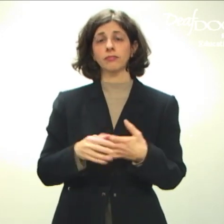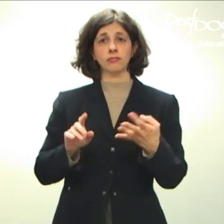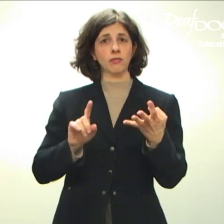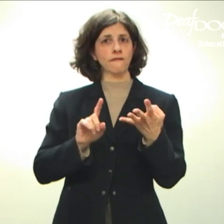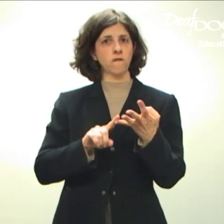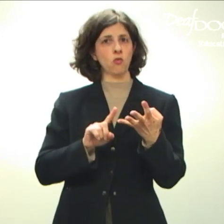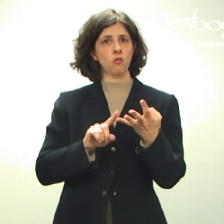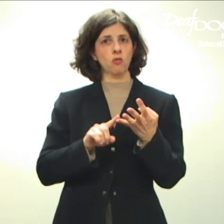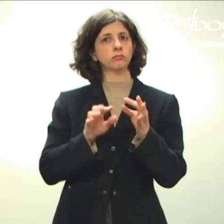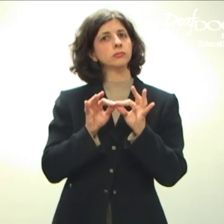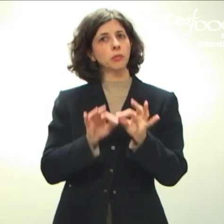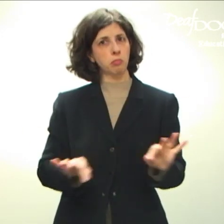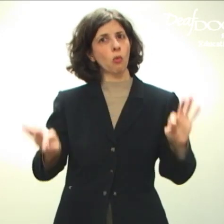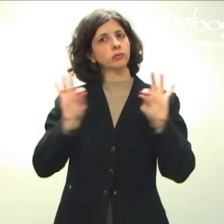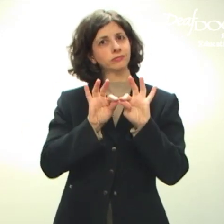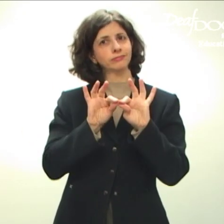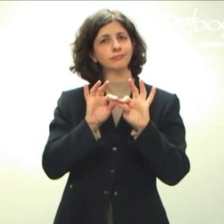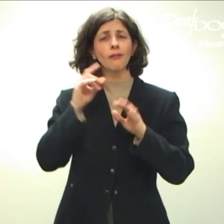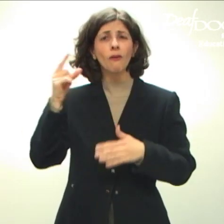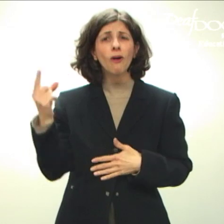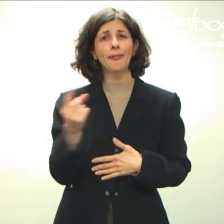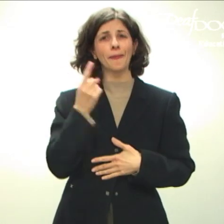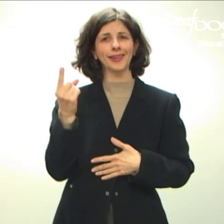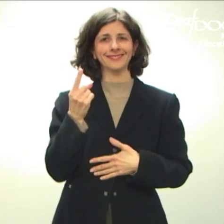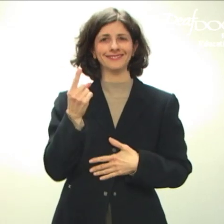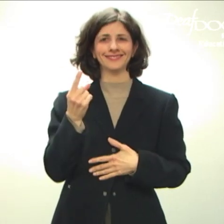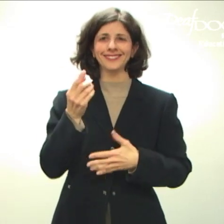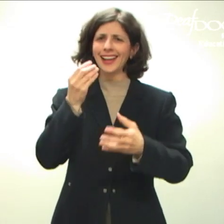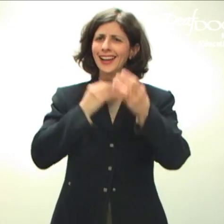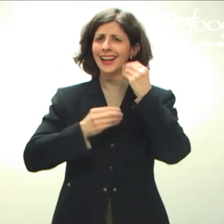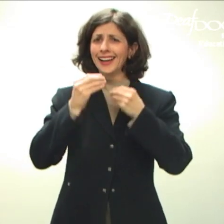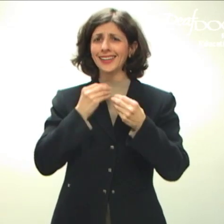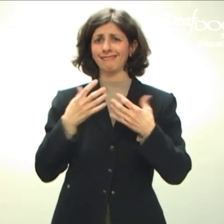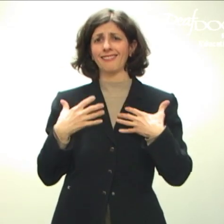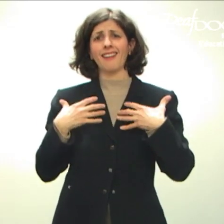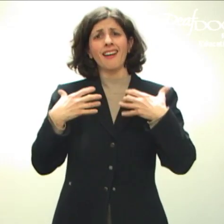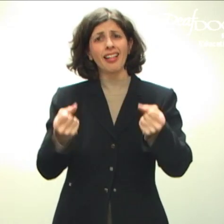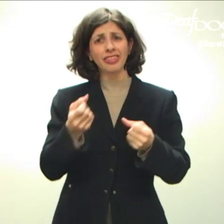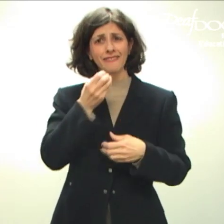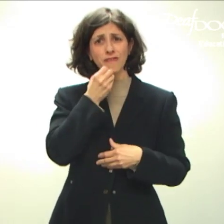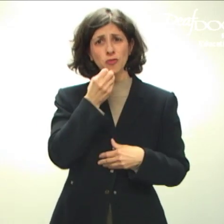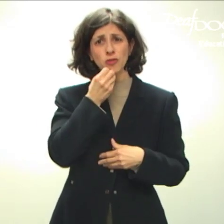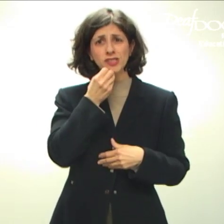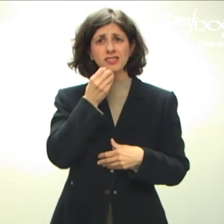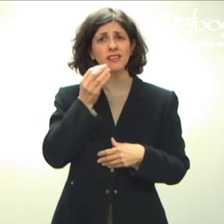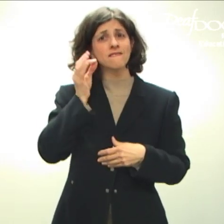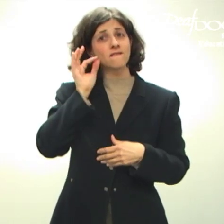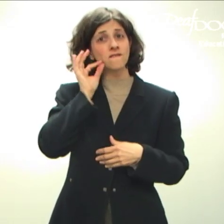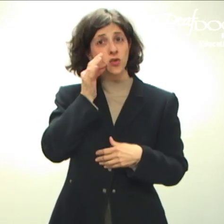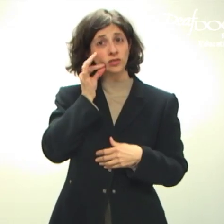Four, it is important to always eat healthy foods, fruits,